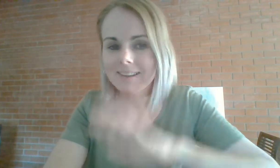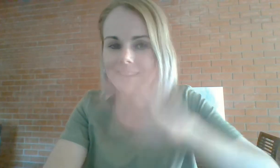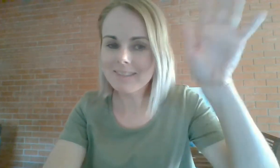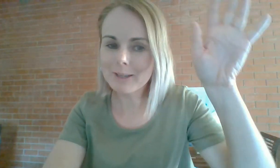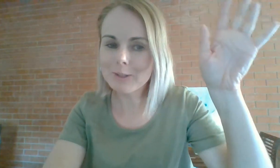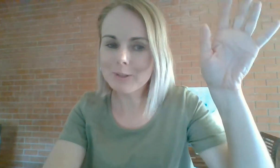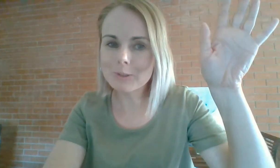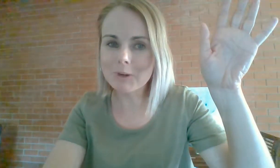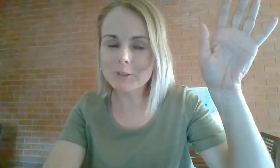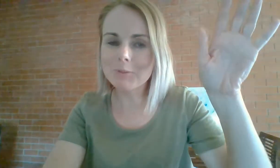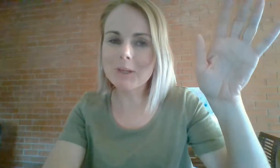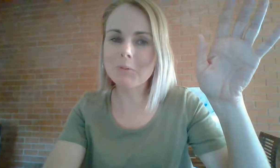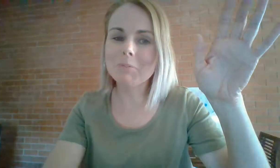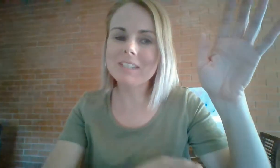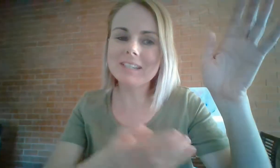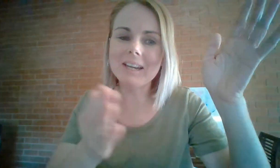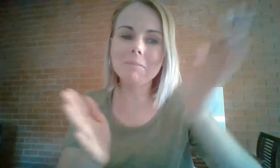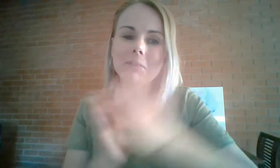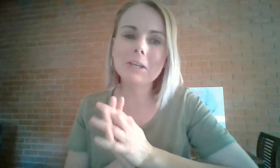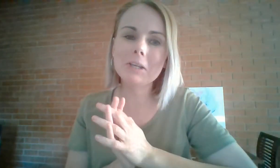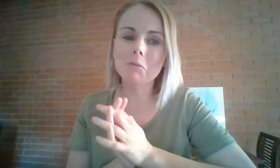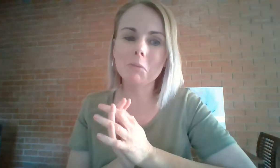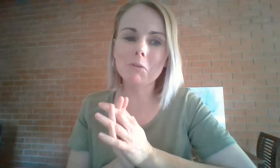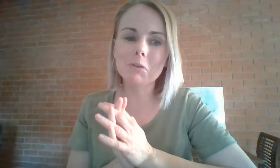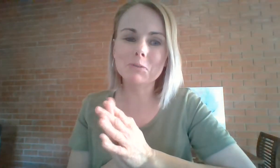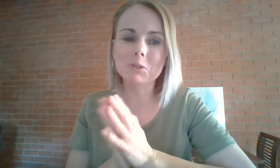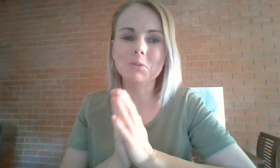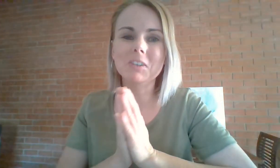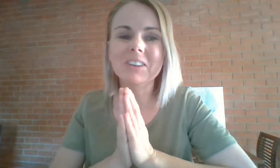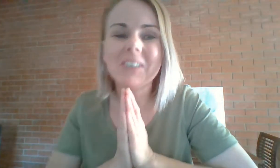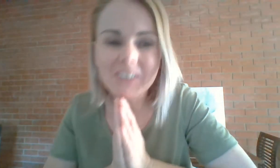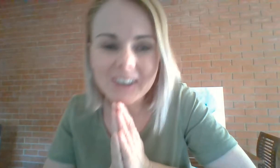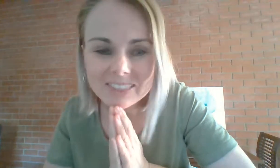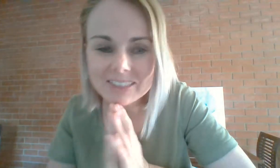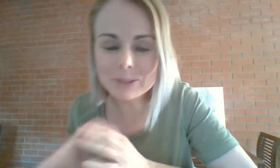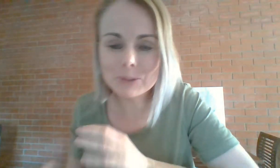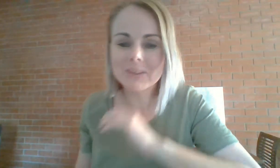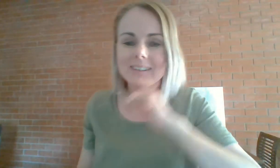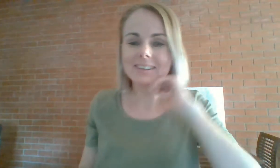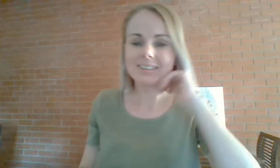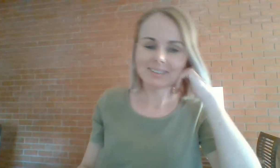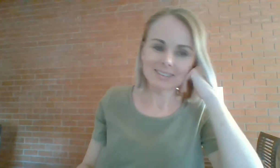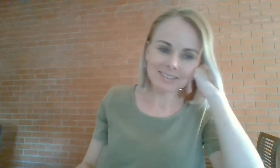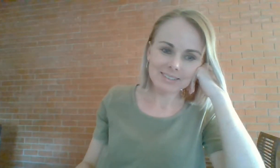Thank you so much for being with me today and being here for my first official video. Thank you. you. Bye.